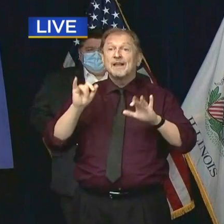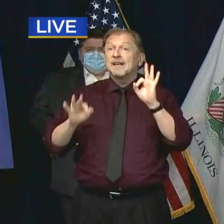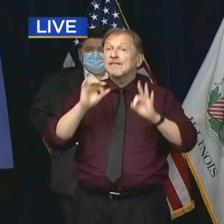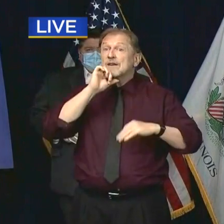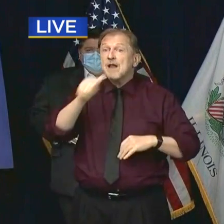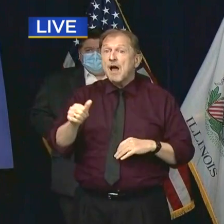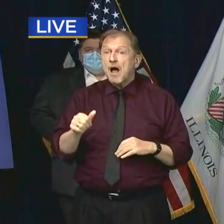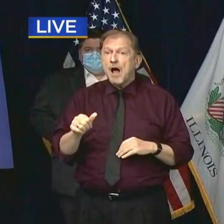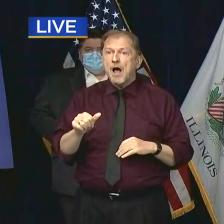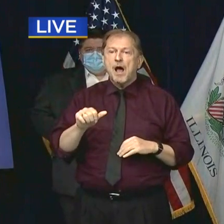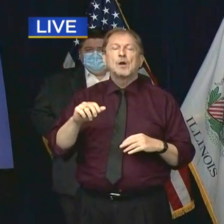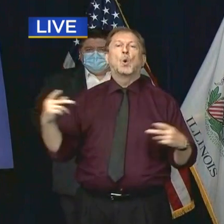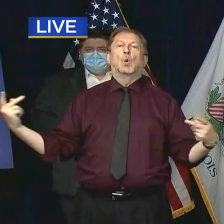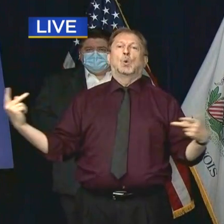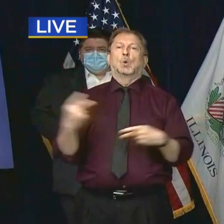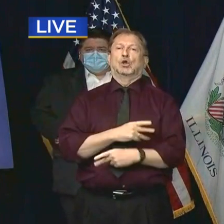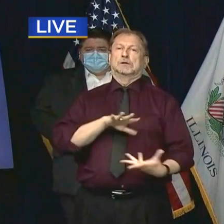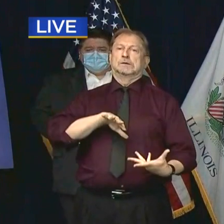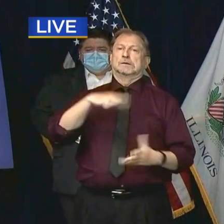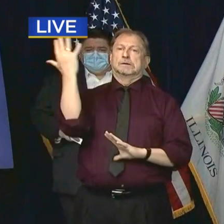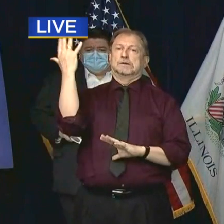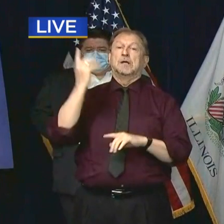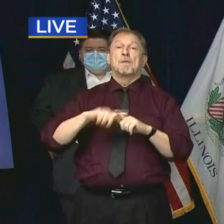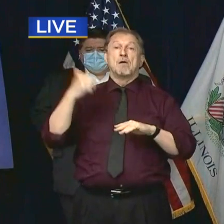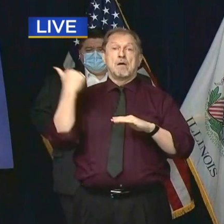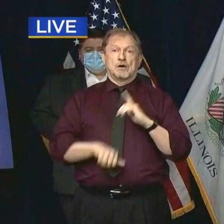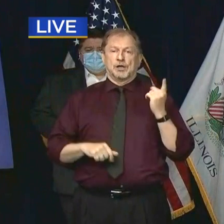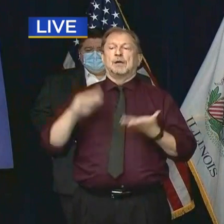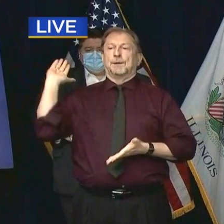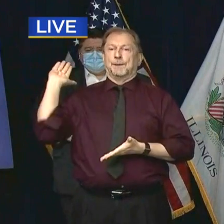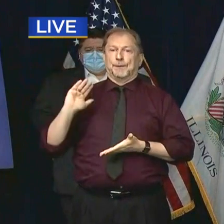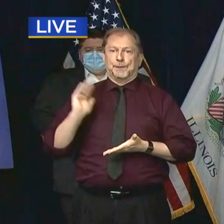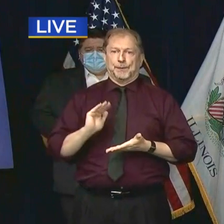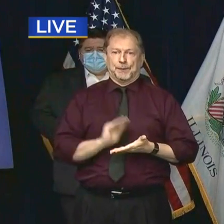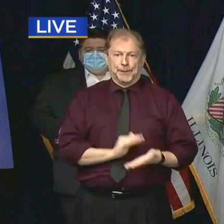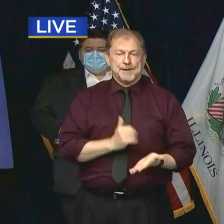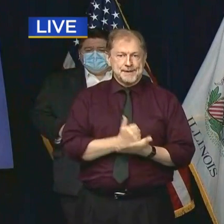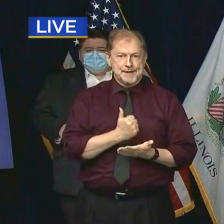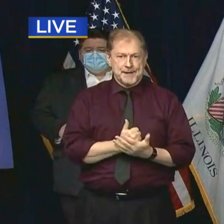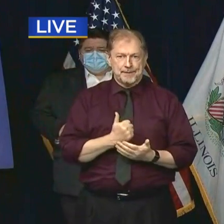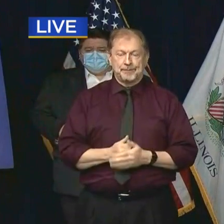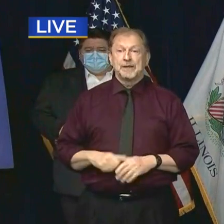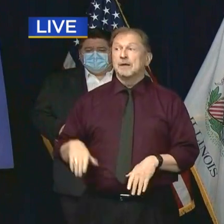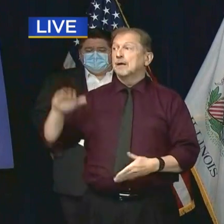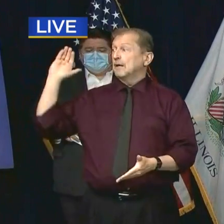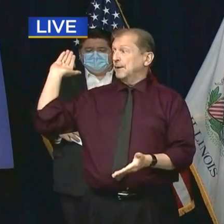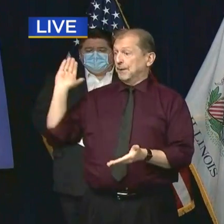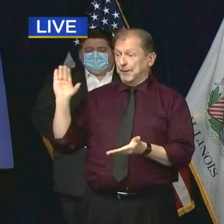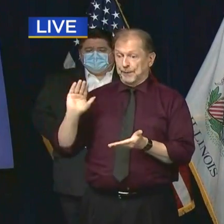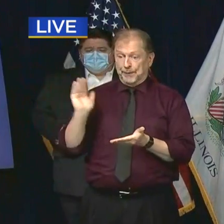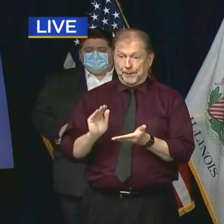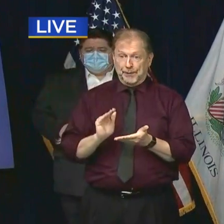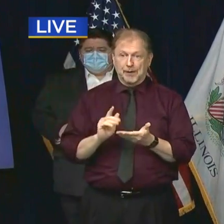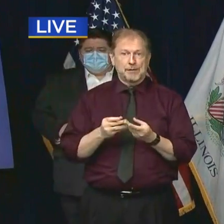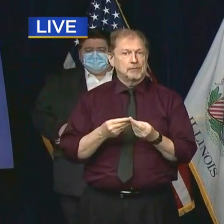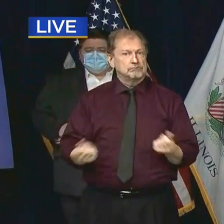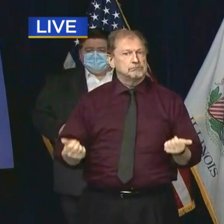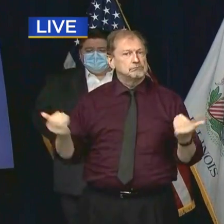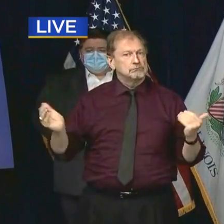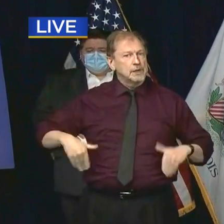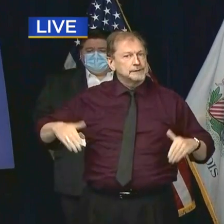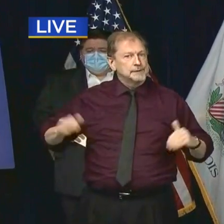much dire situation. But the truth is that we're still in a significant